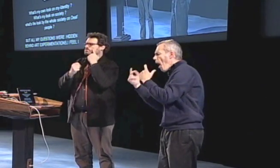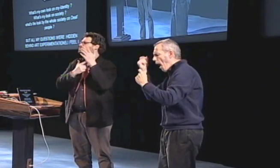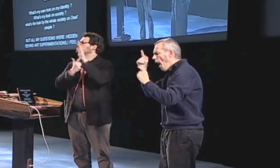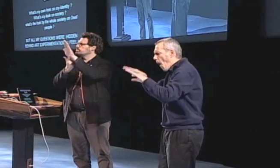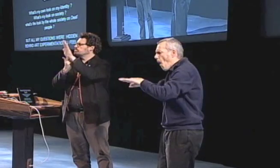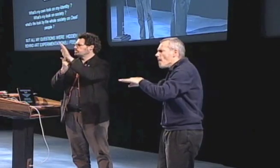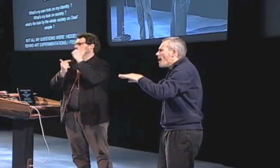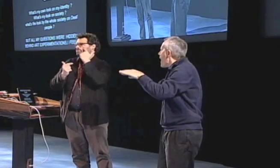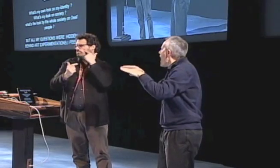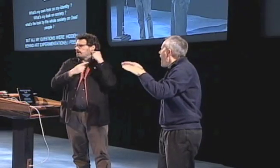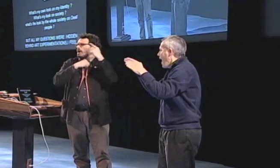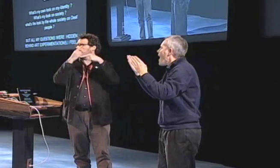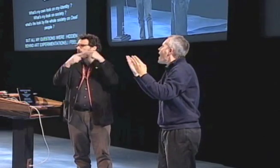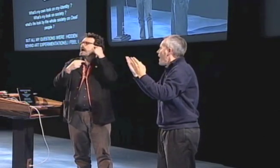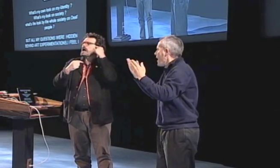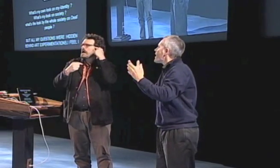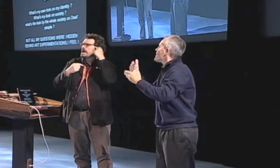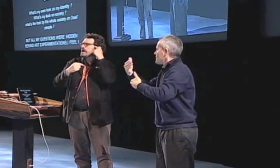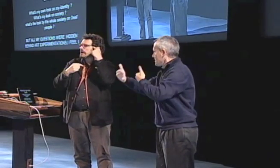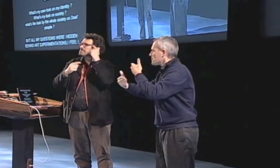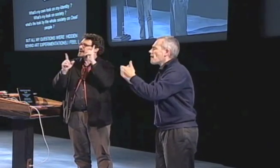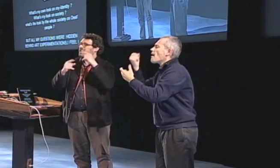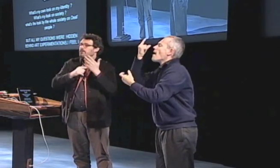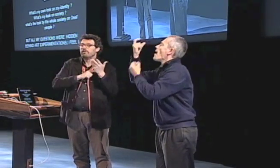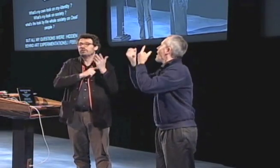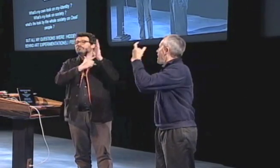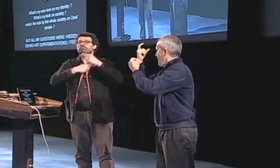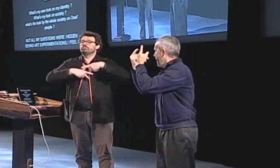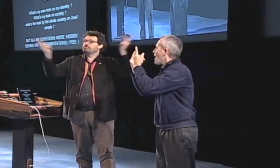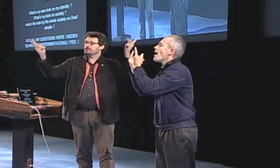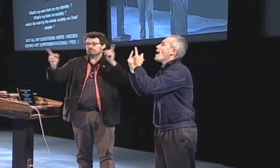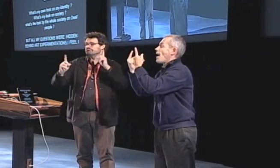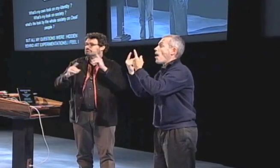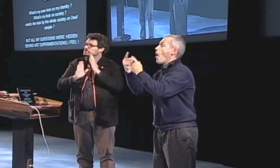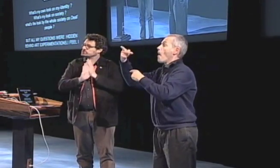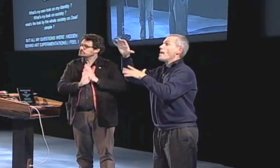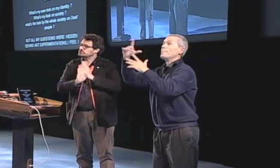world what it actually meant to struggle.